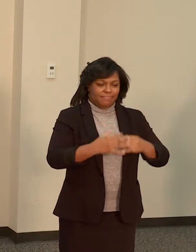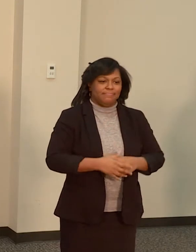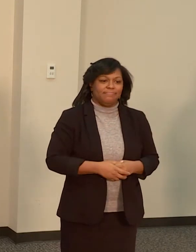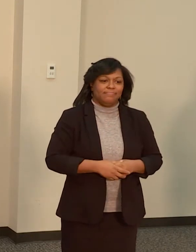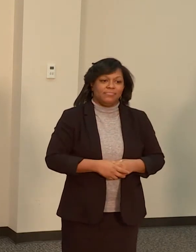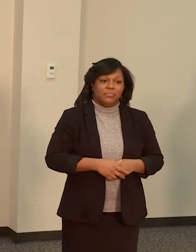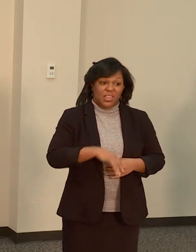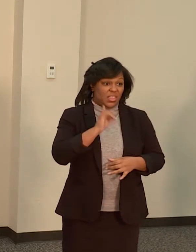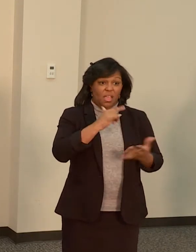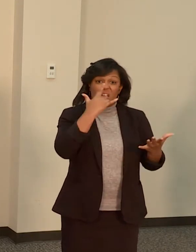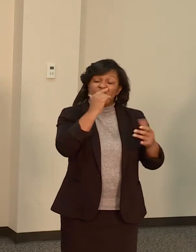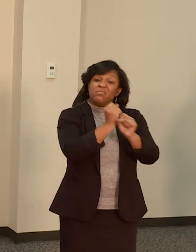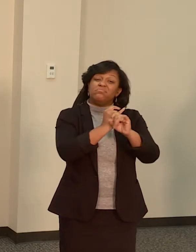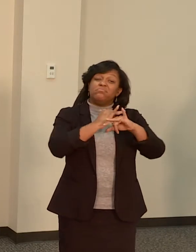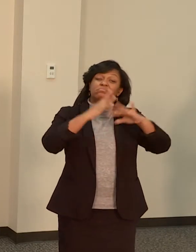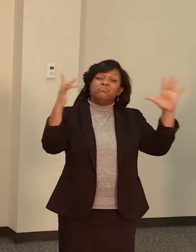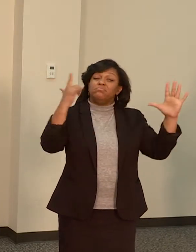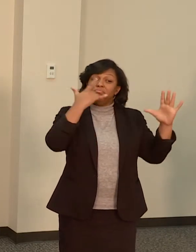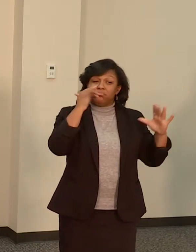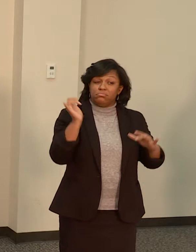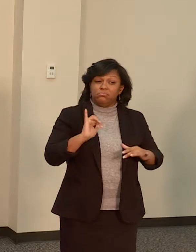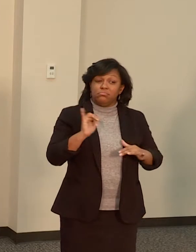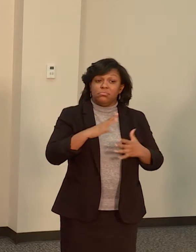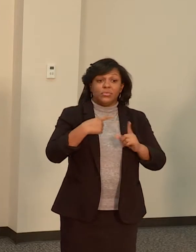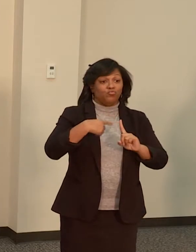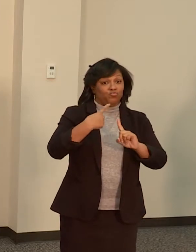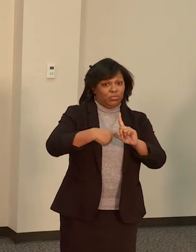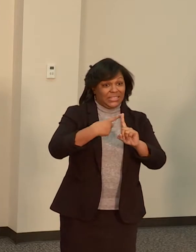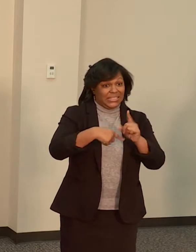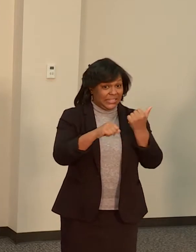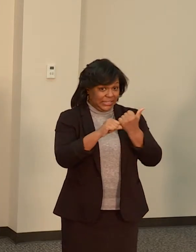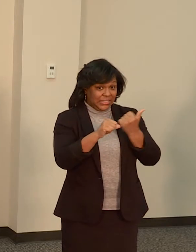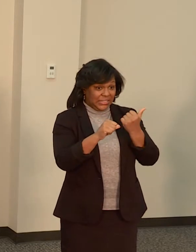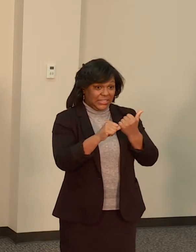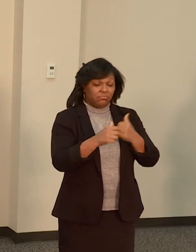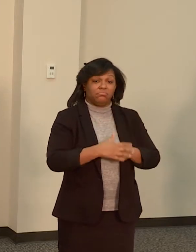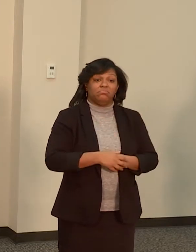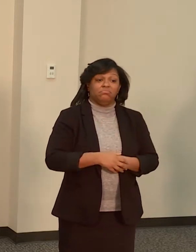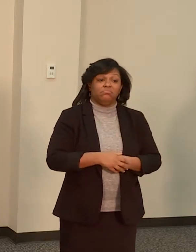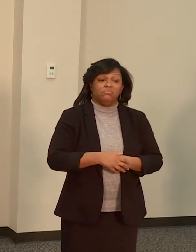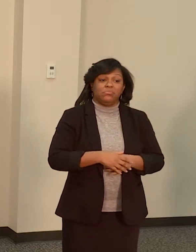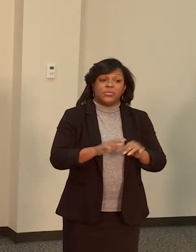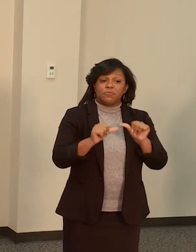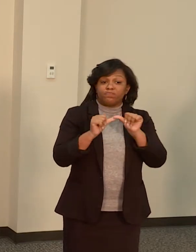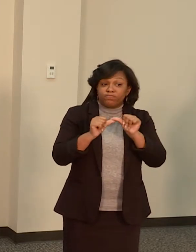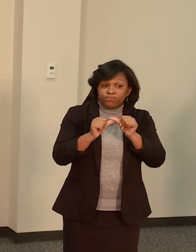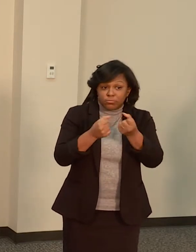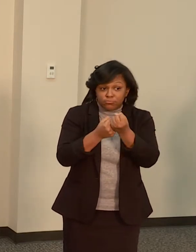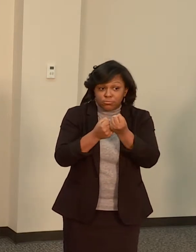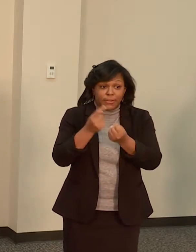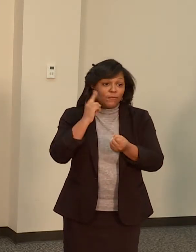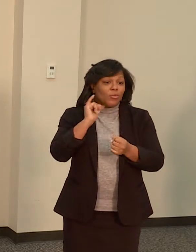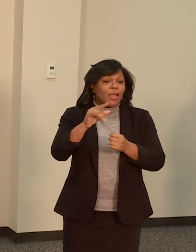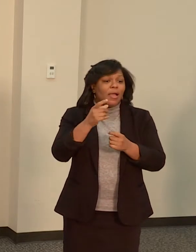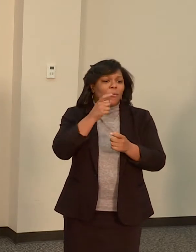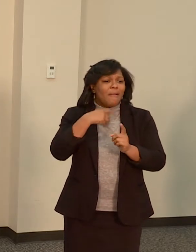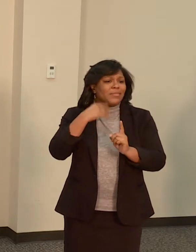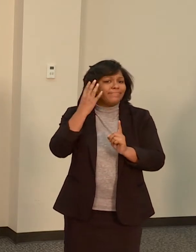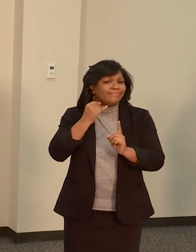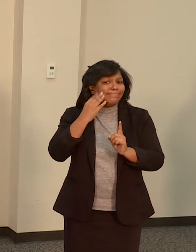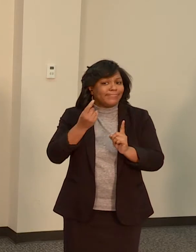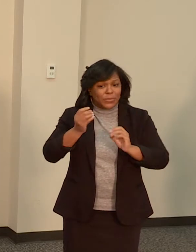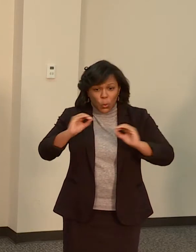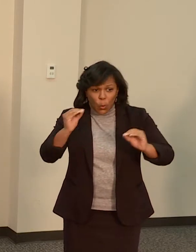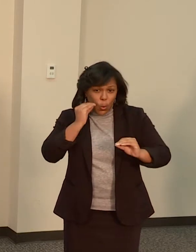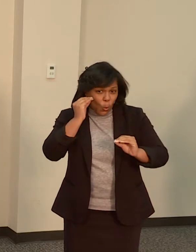rental assistance or ongoing support for individuals who are experiencing homelessness. And that first form is